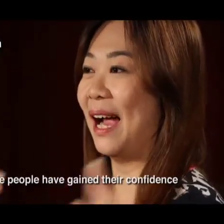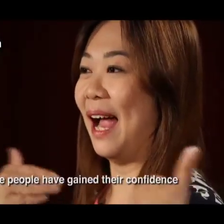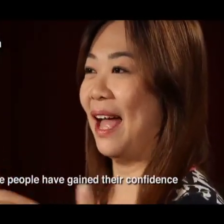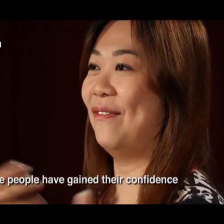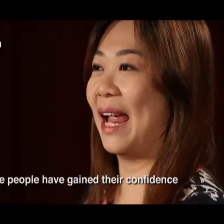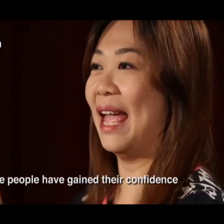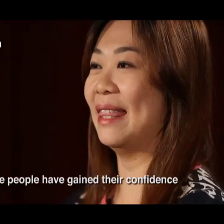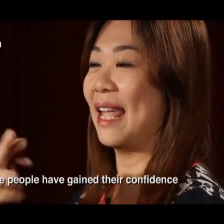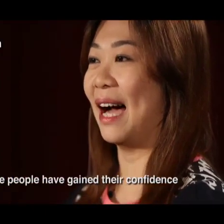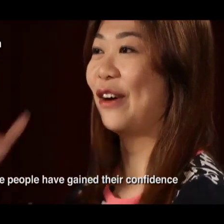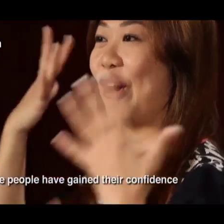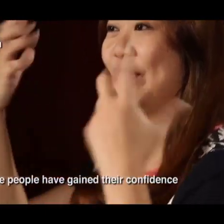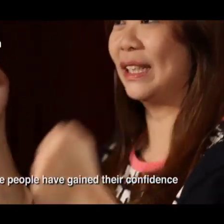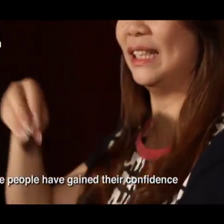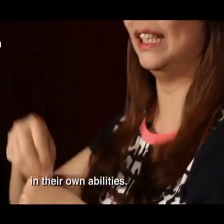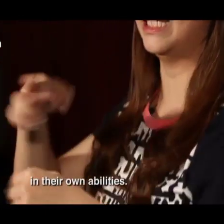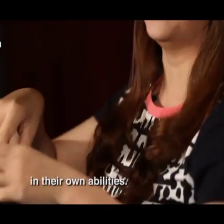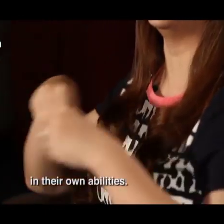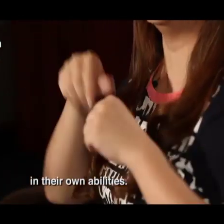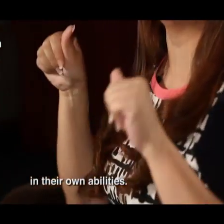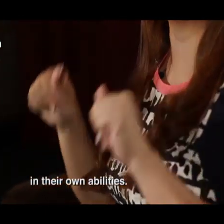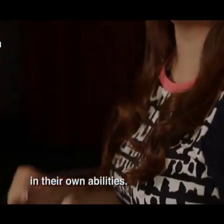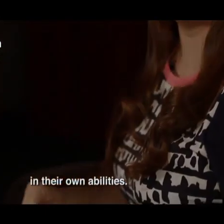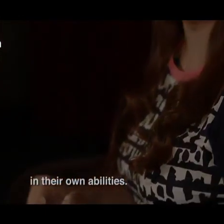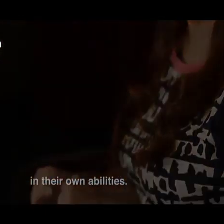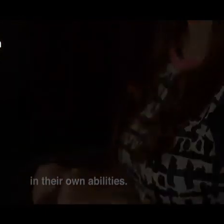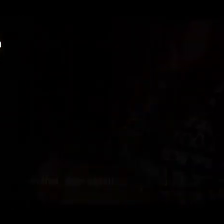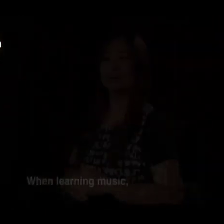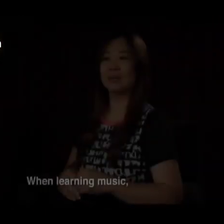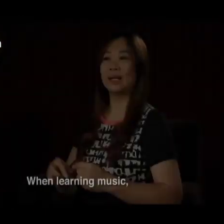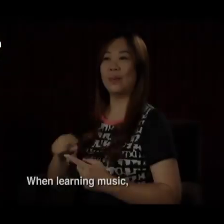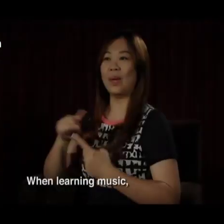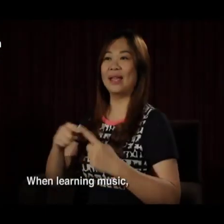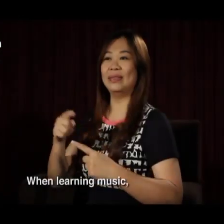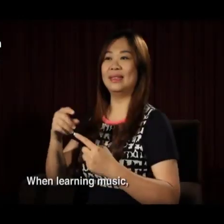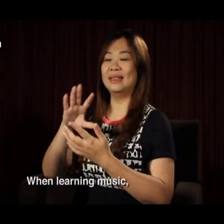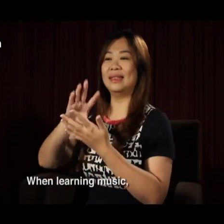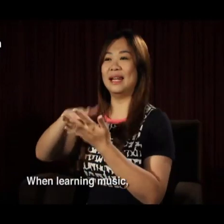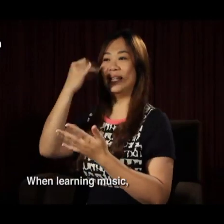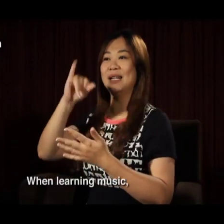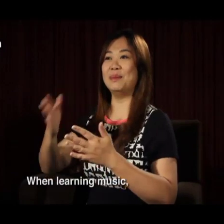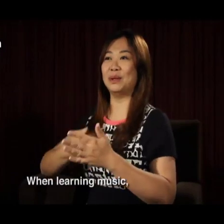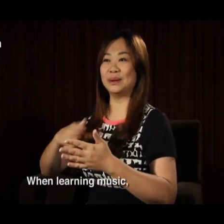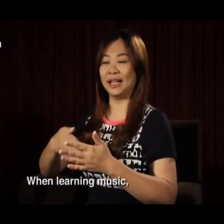have gained their confidence in their own abilities. When learning music,